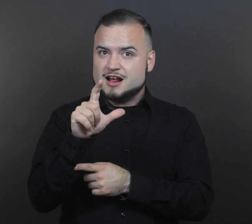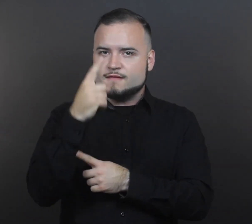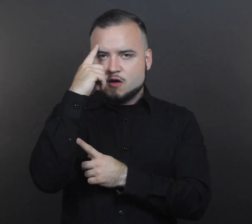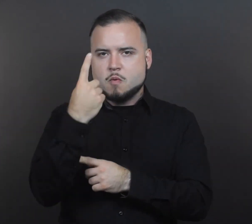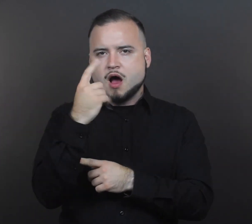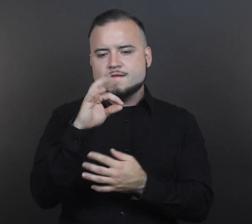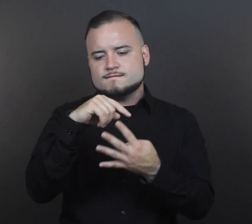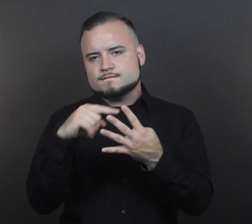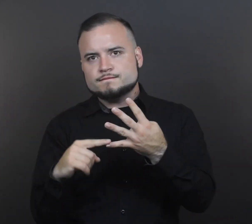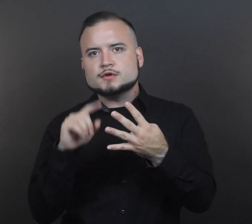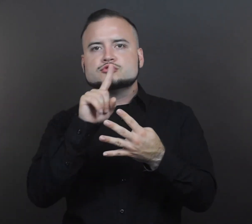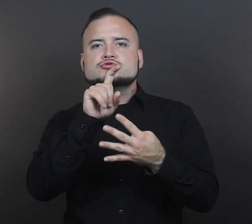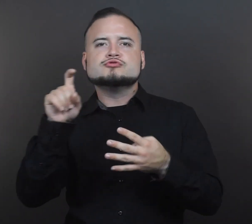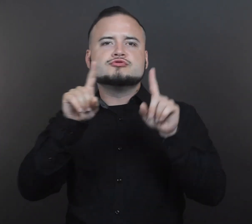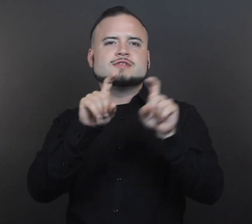more of the four survey items.